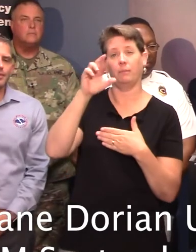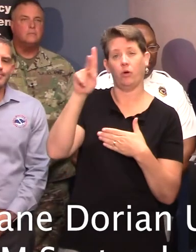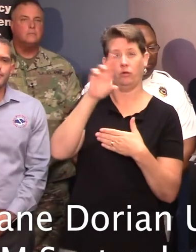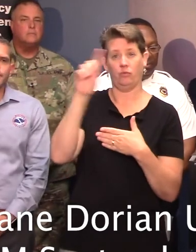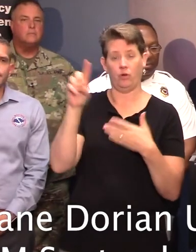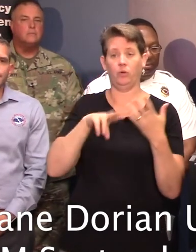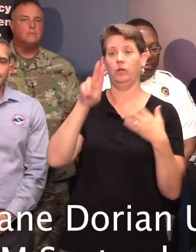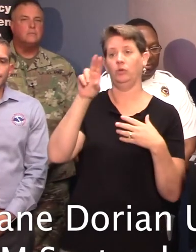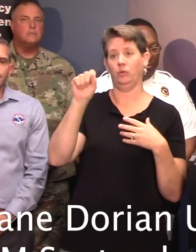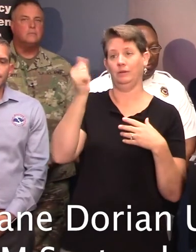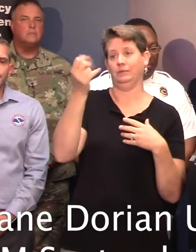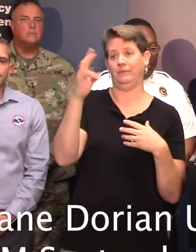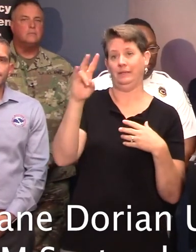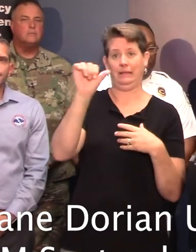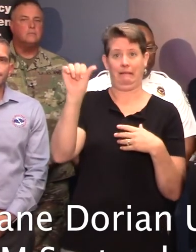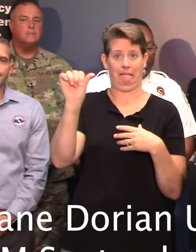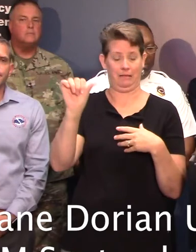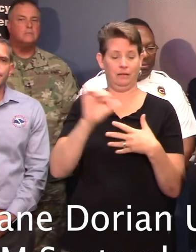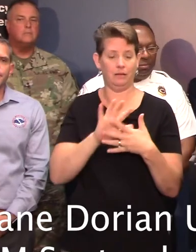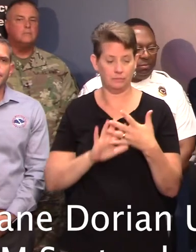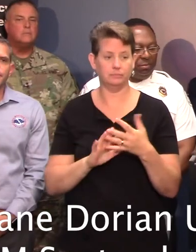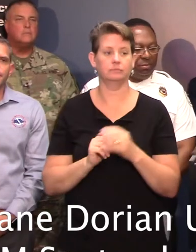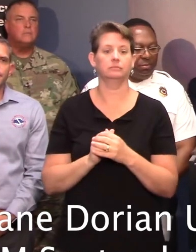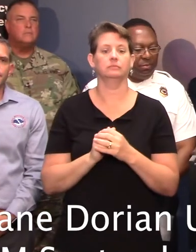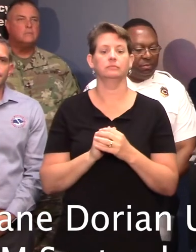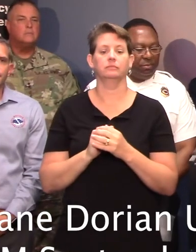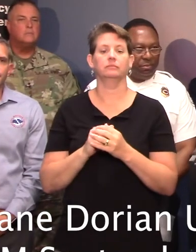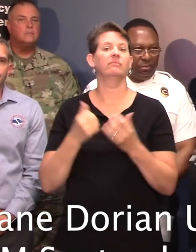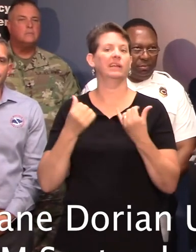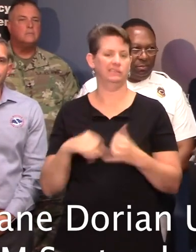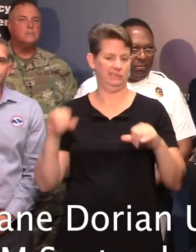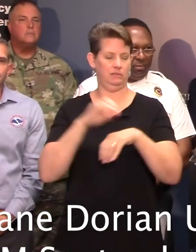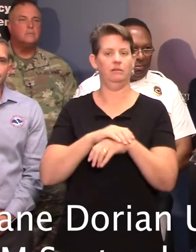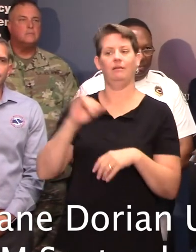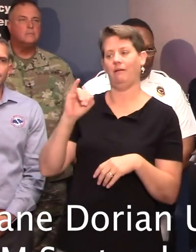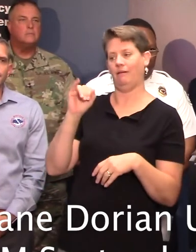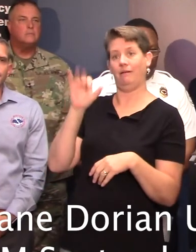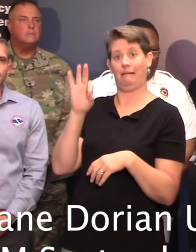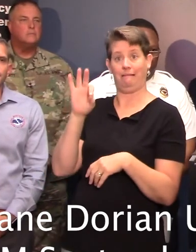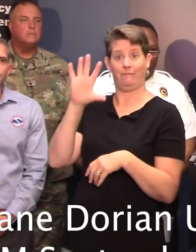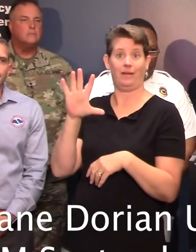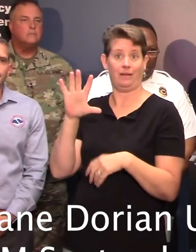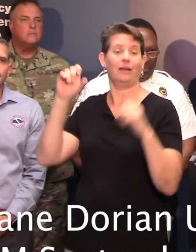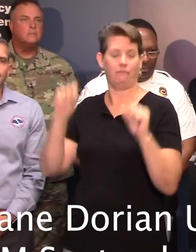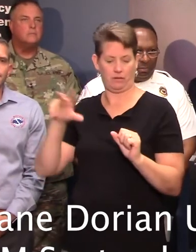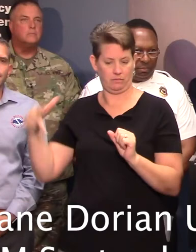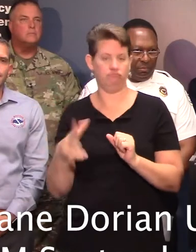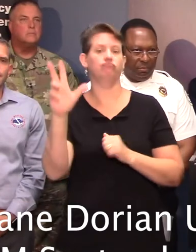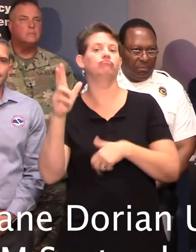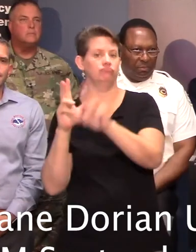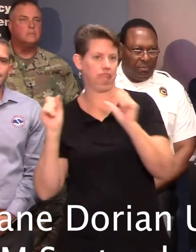-17A. We still have access available along I-95 at the I-26 interchange for those that need it,